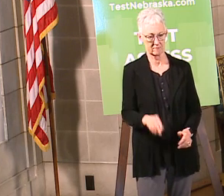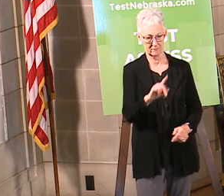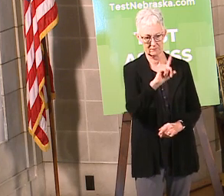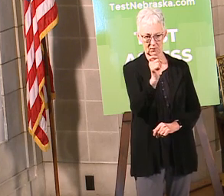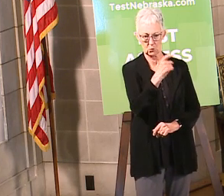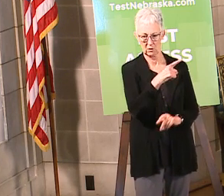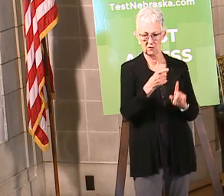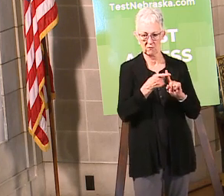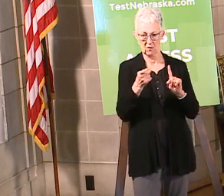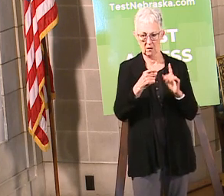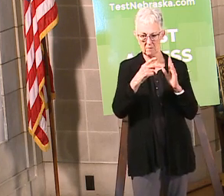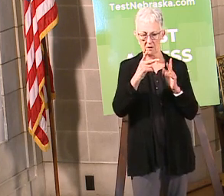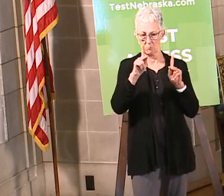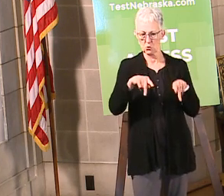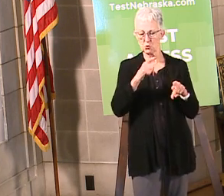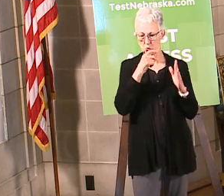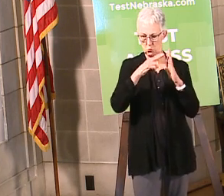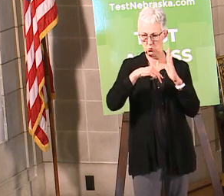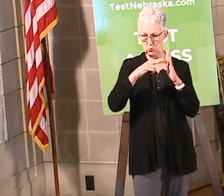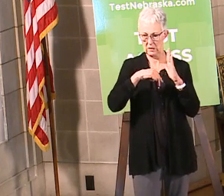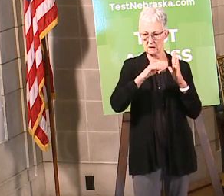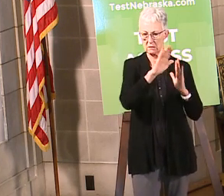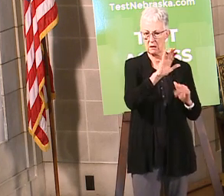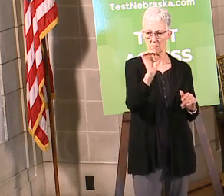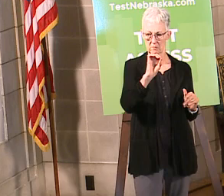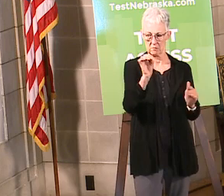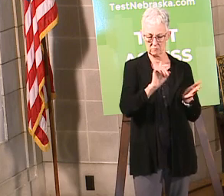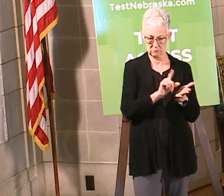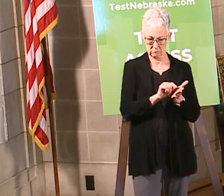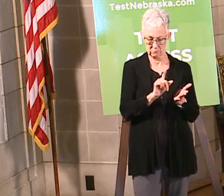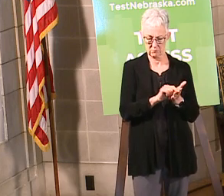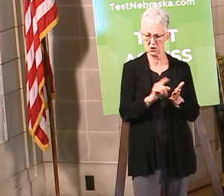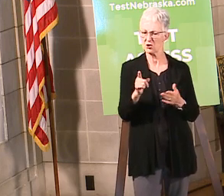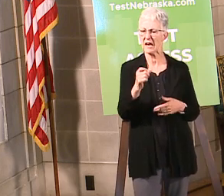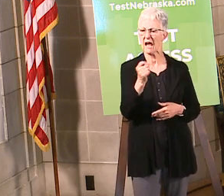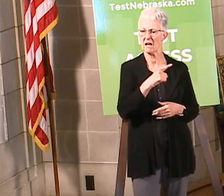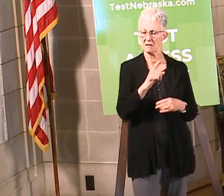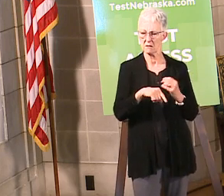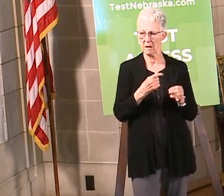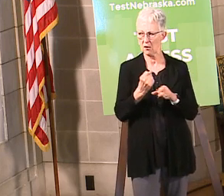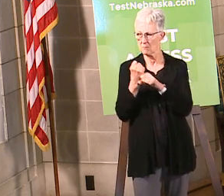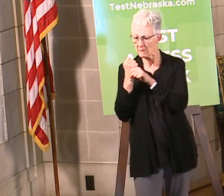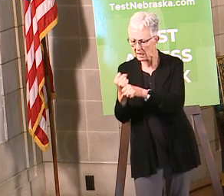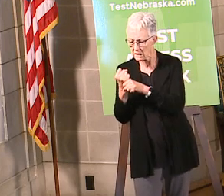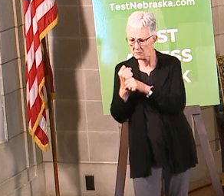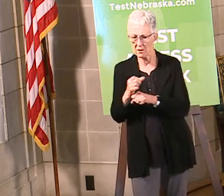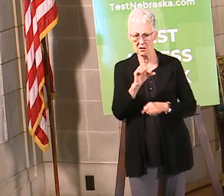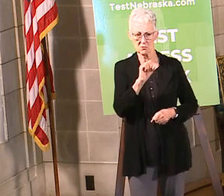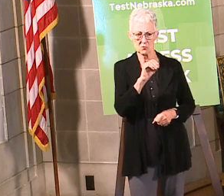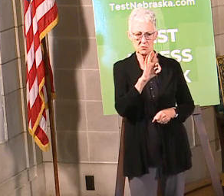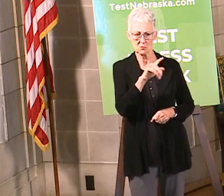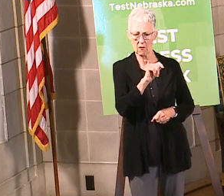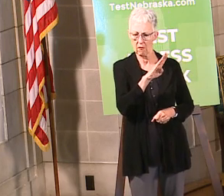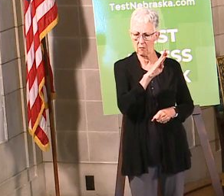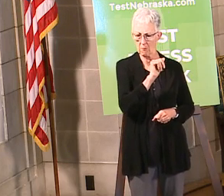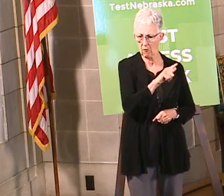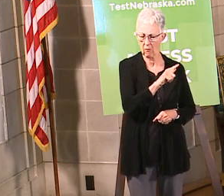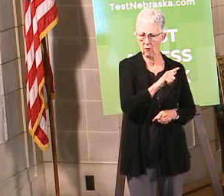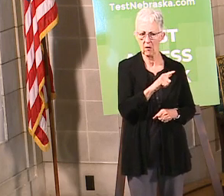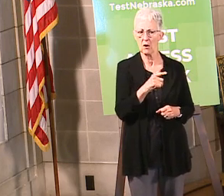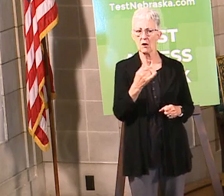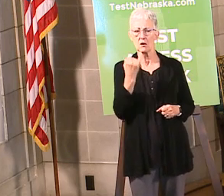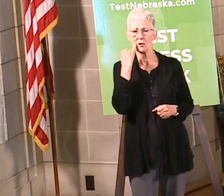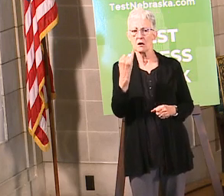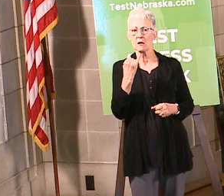softball tournaments. June 18th, when games can be played, what about tournaments involving